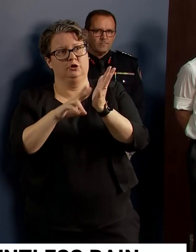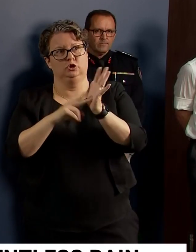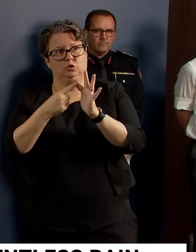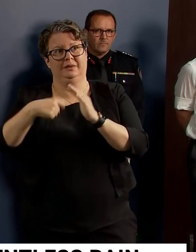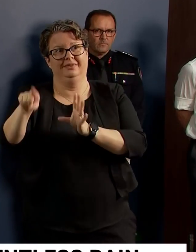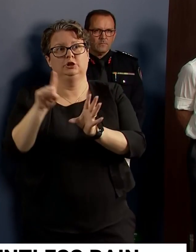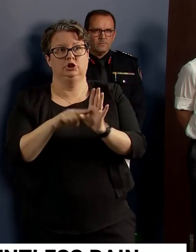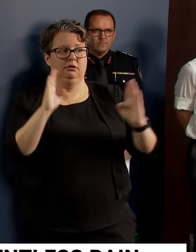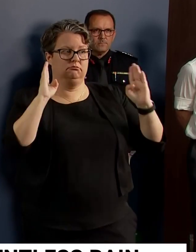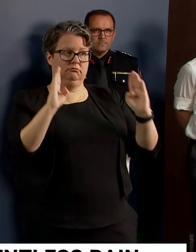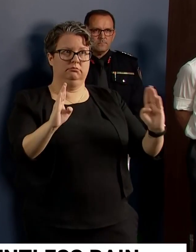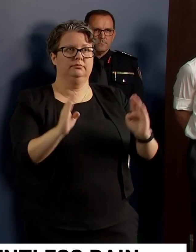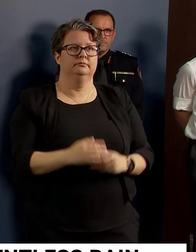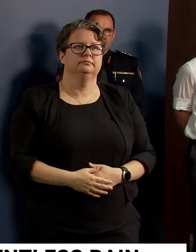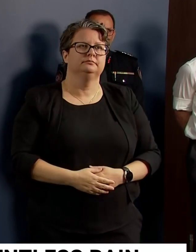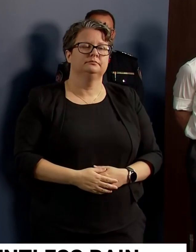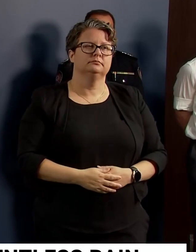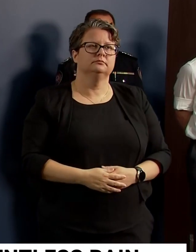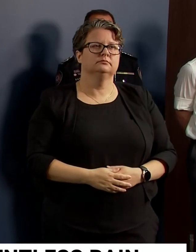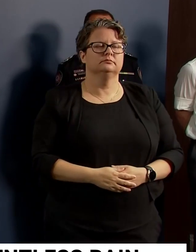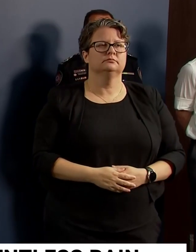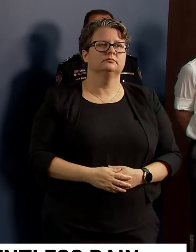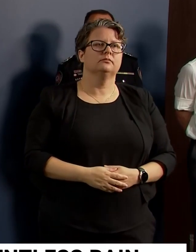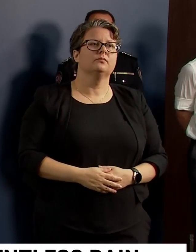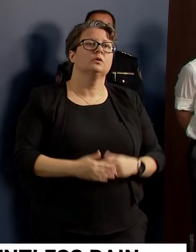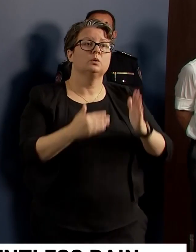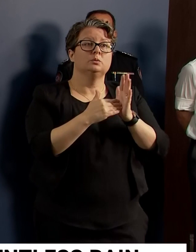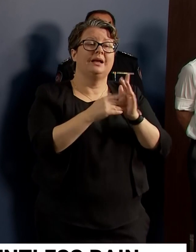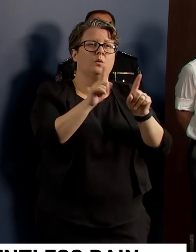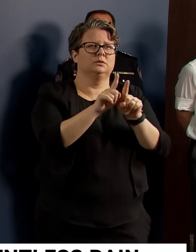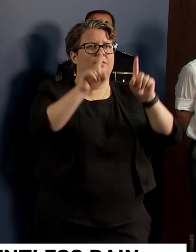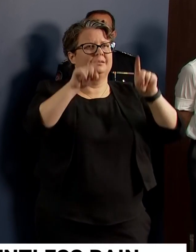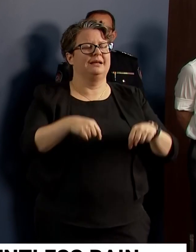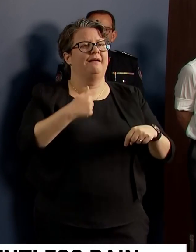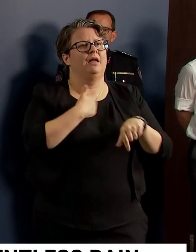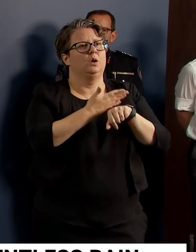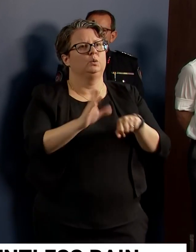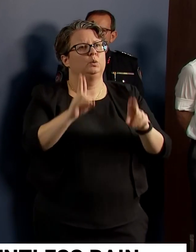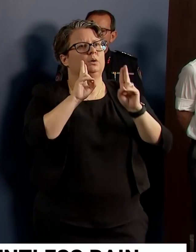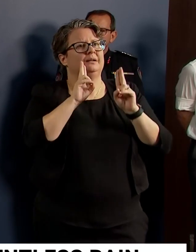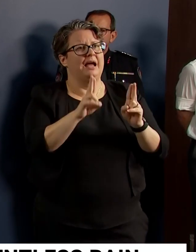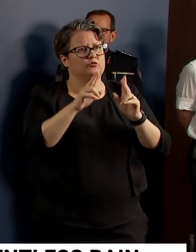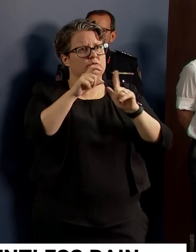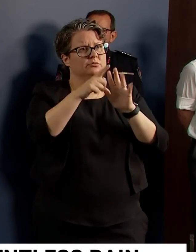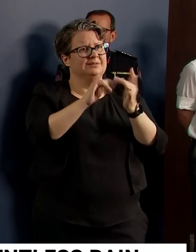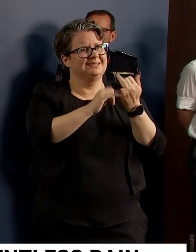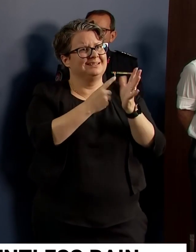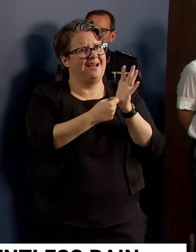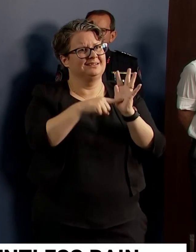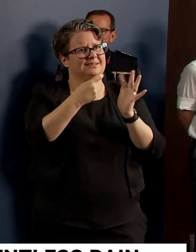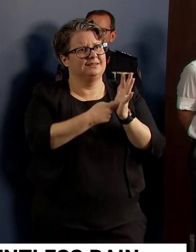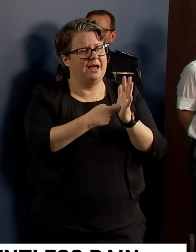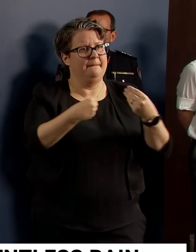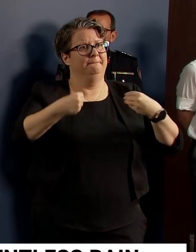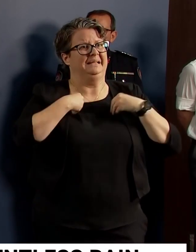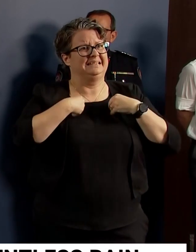year. Today is also marking the start of our new natural disaster business survey. This survey